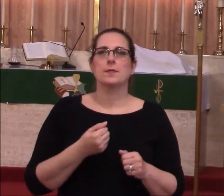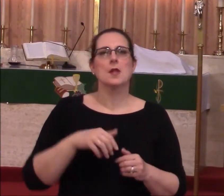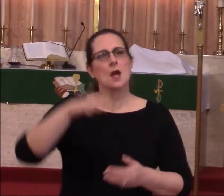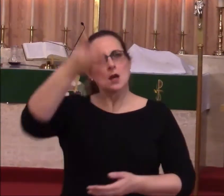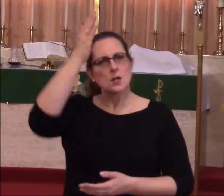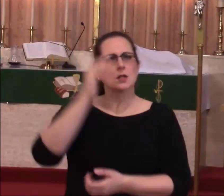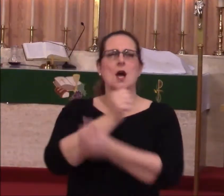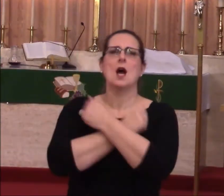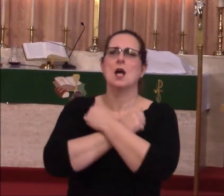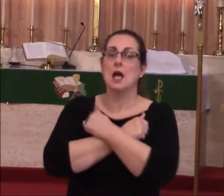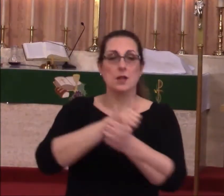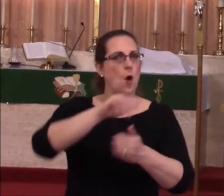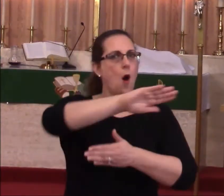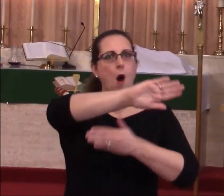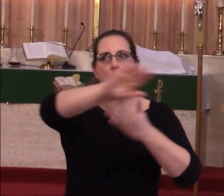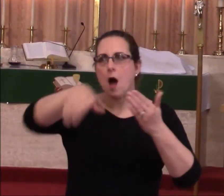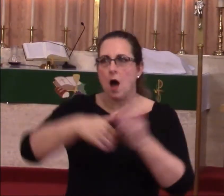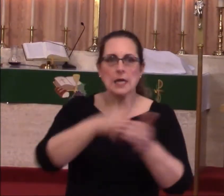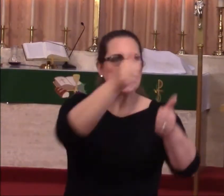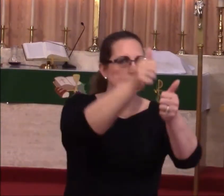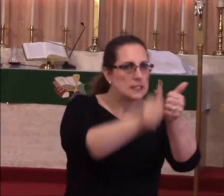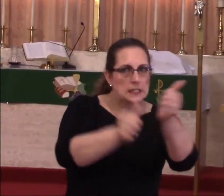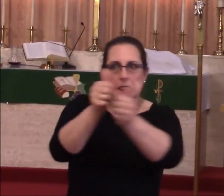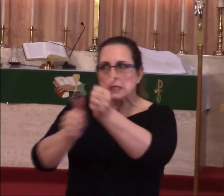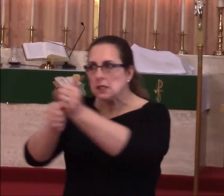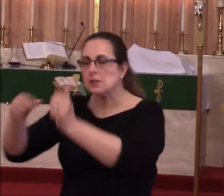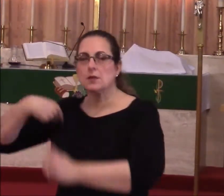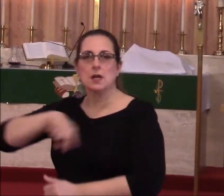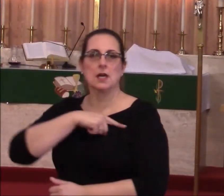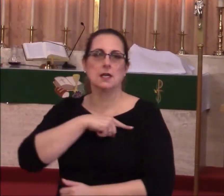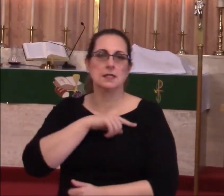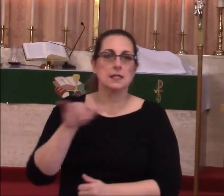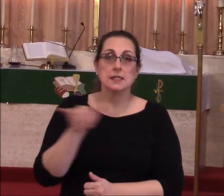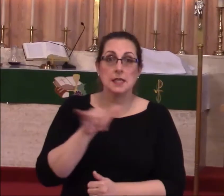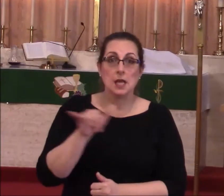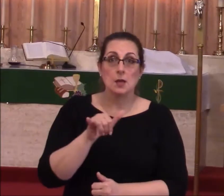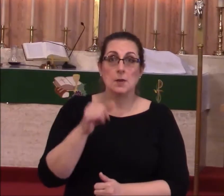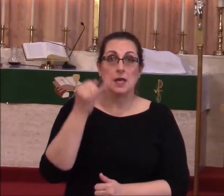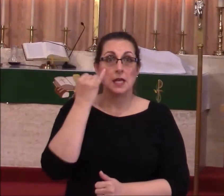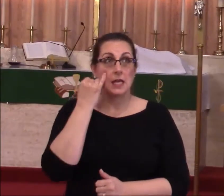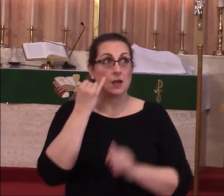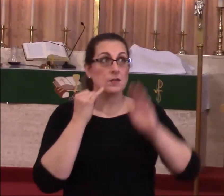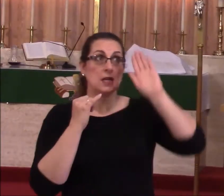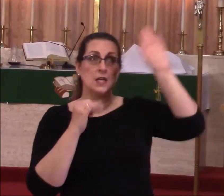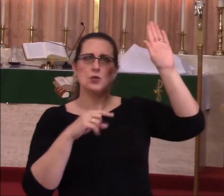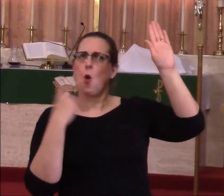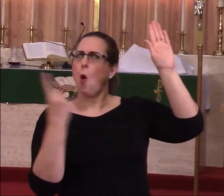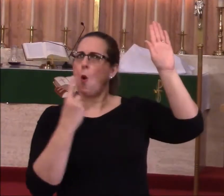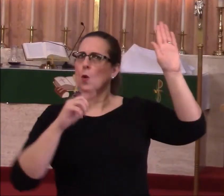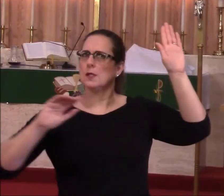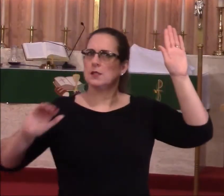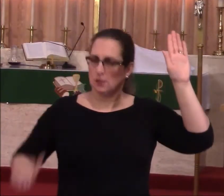God loves each of us as if we were his only child.